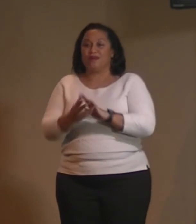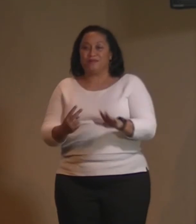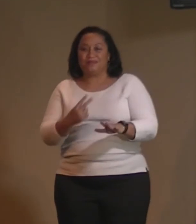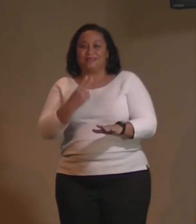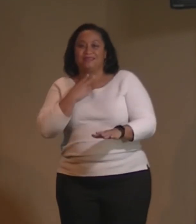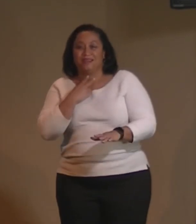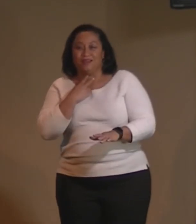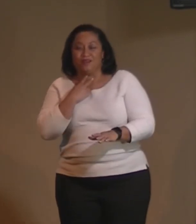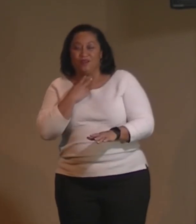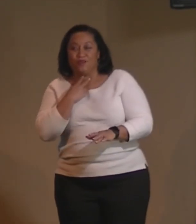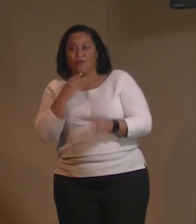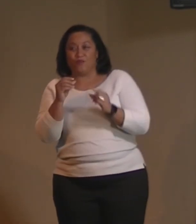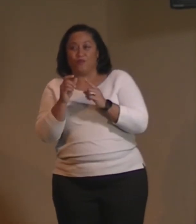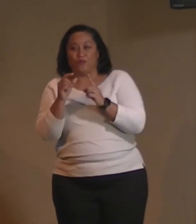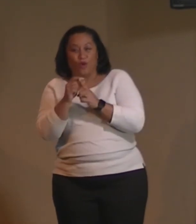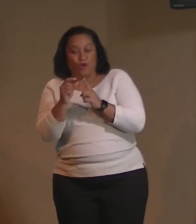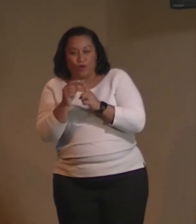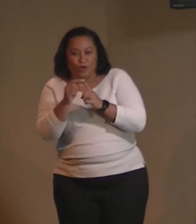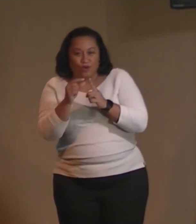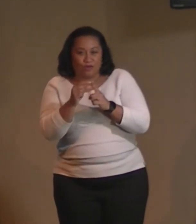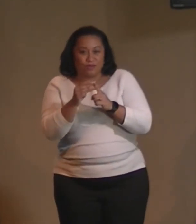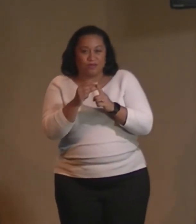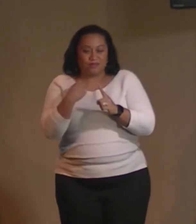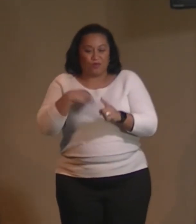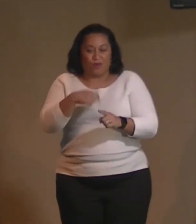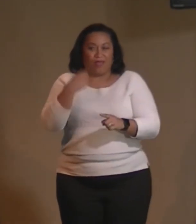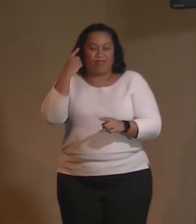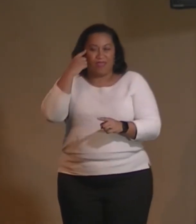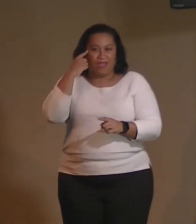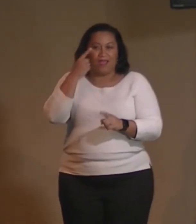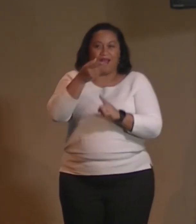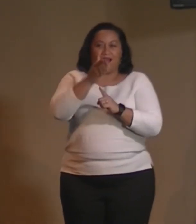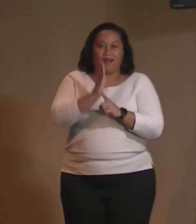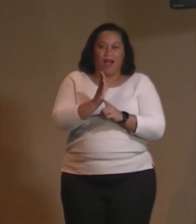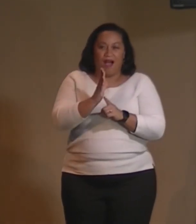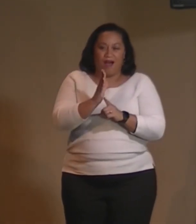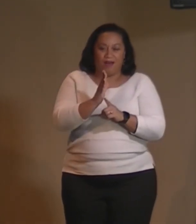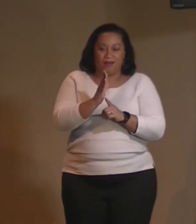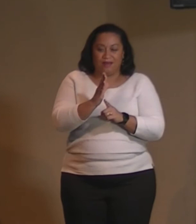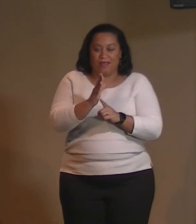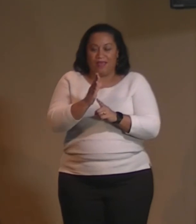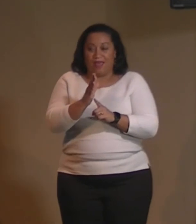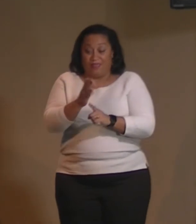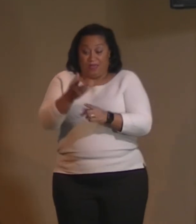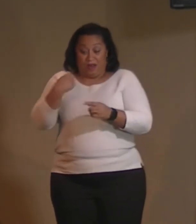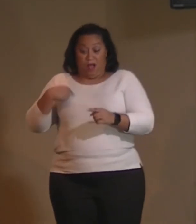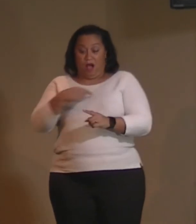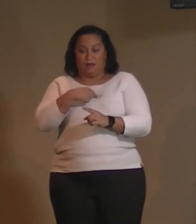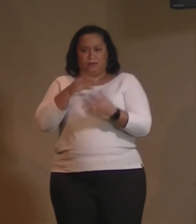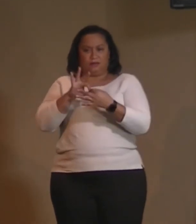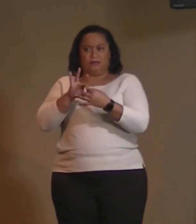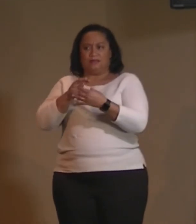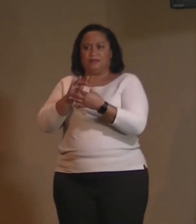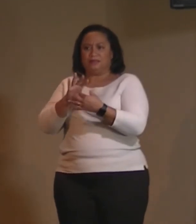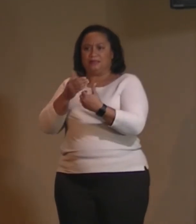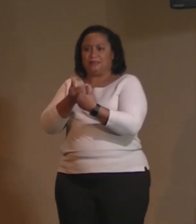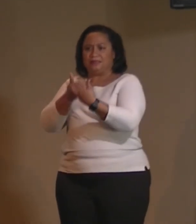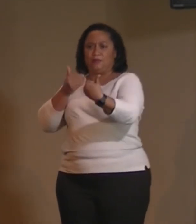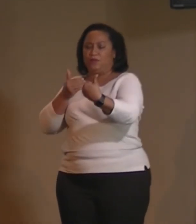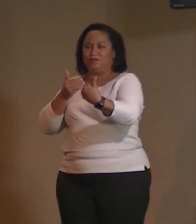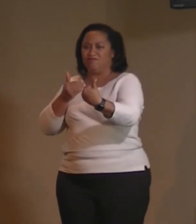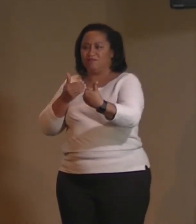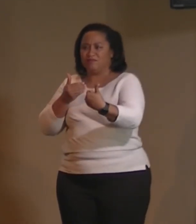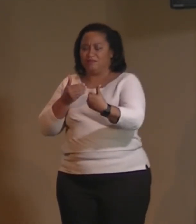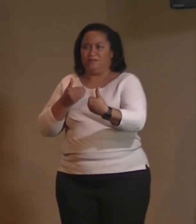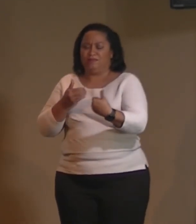in us. Well then that's us and then God. Two separate. Because we could say, well God's not in